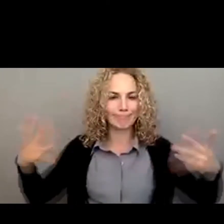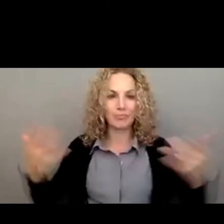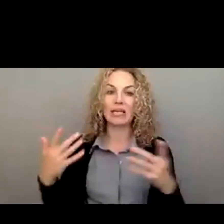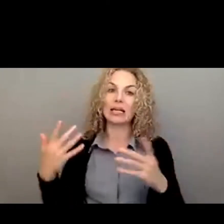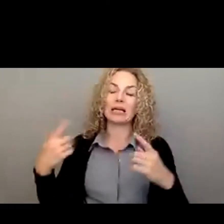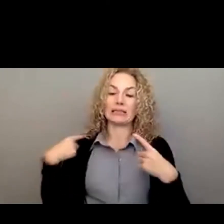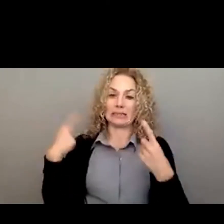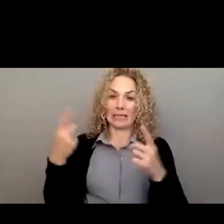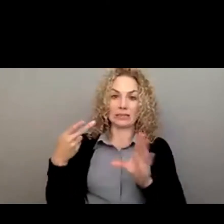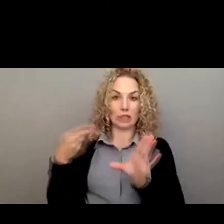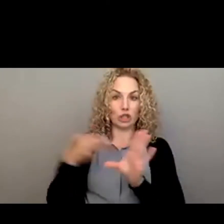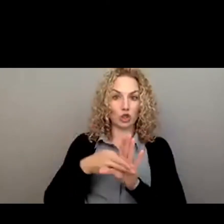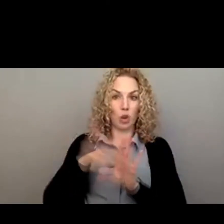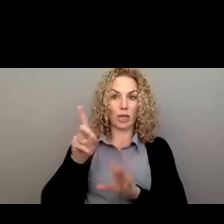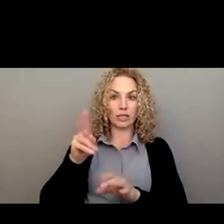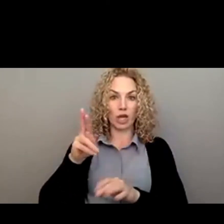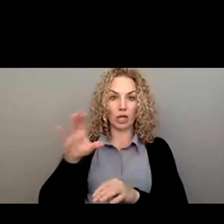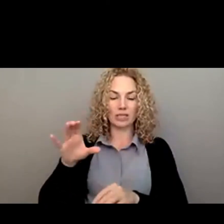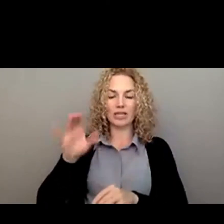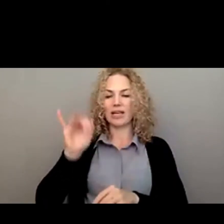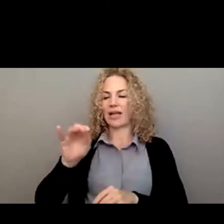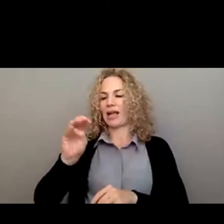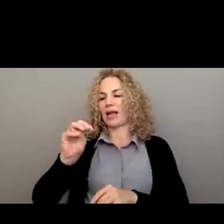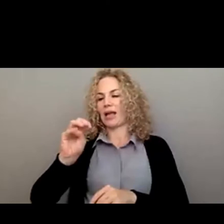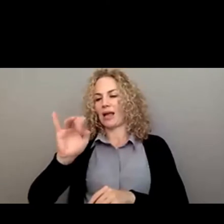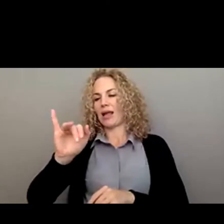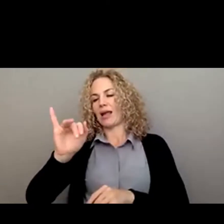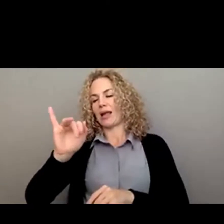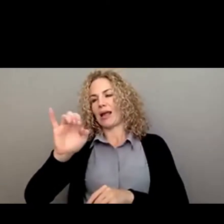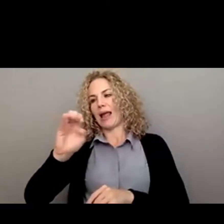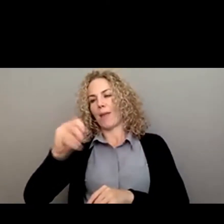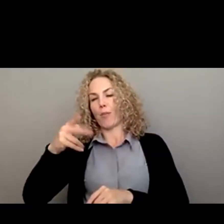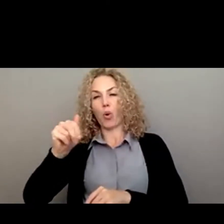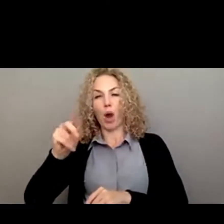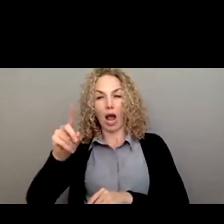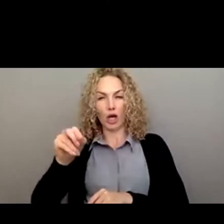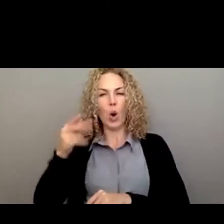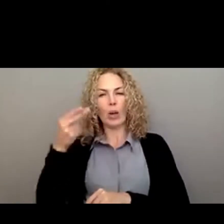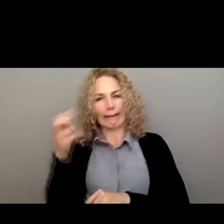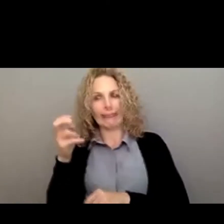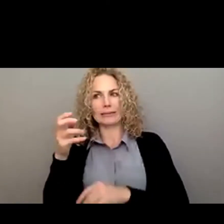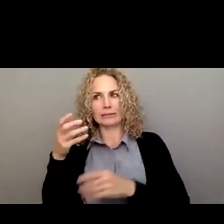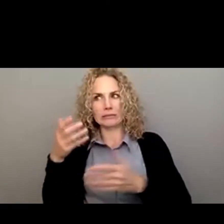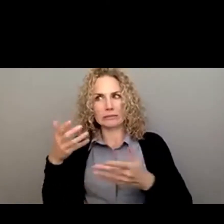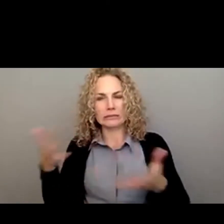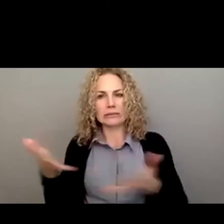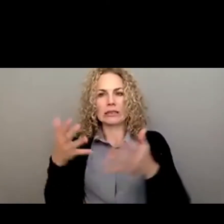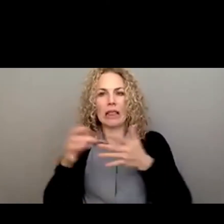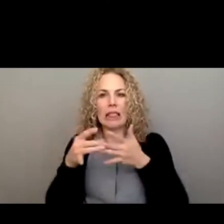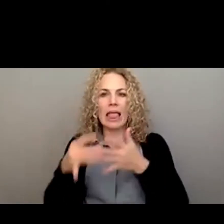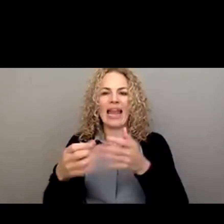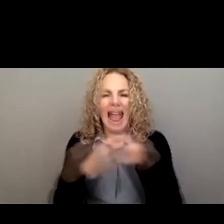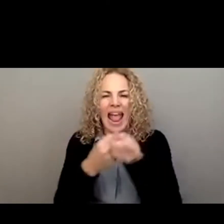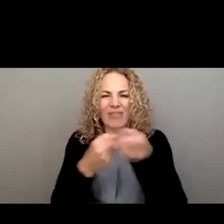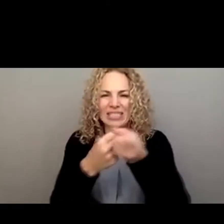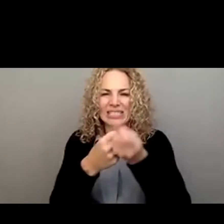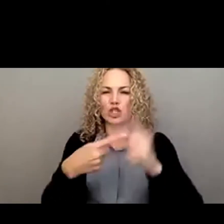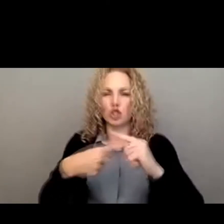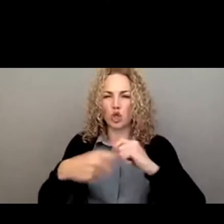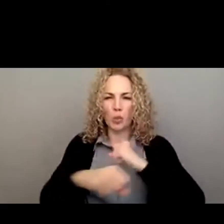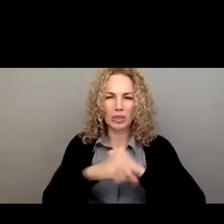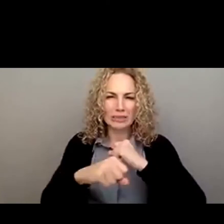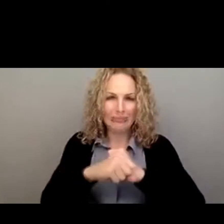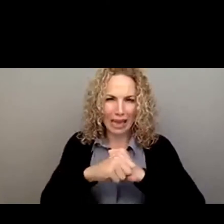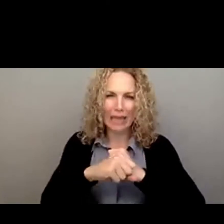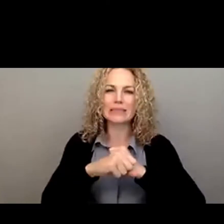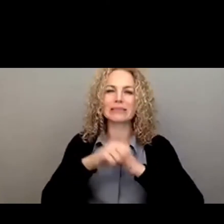DRC, Imparato has led advocacy effort to protect California disability community from health